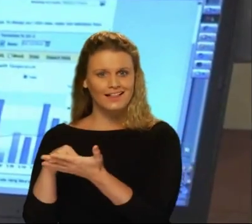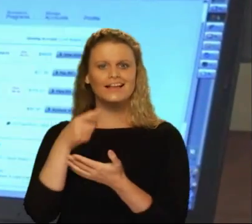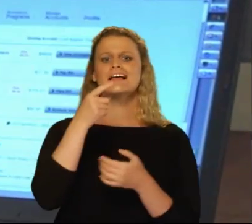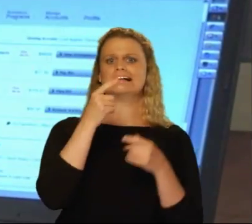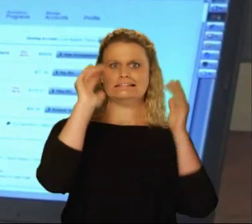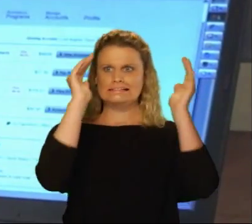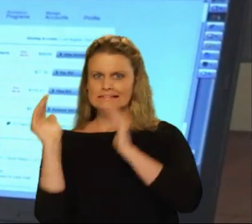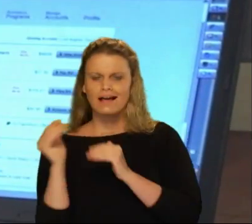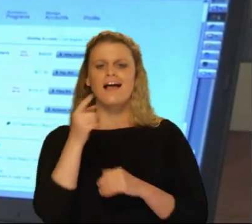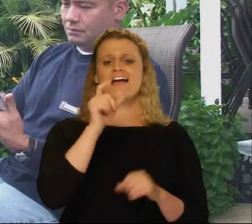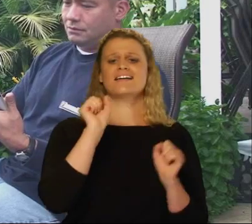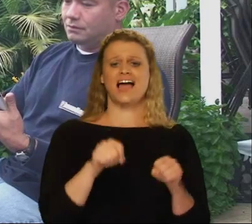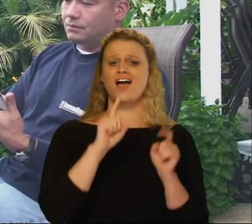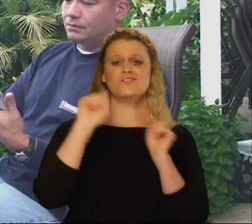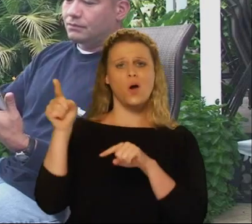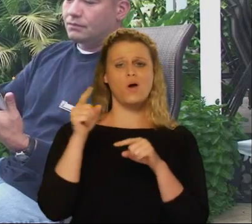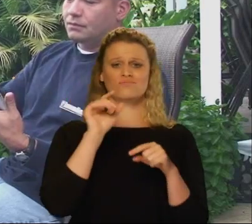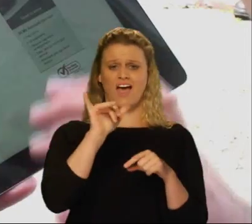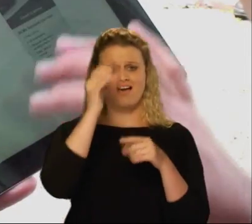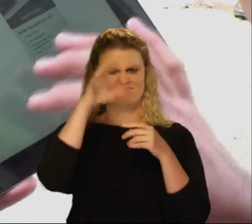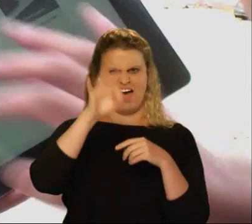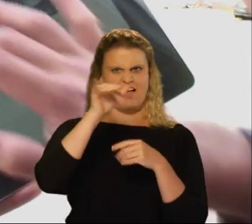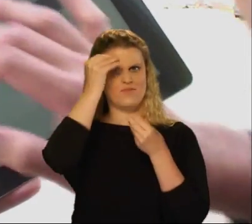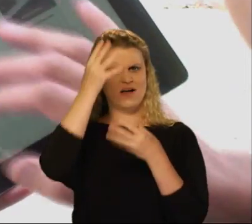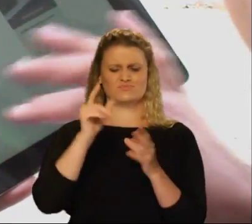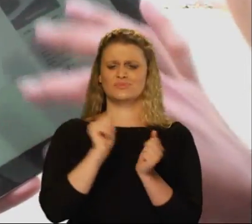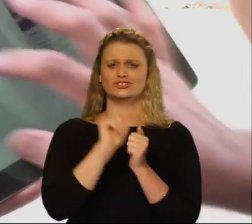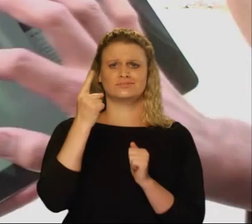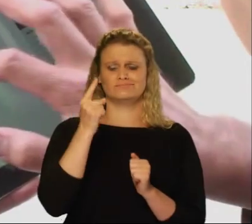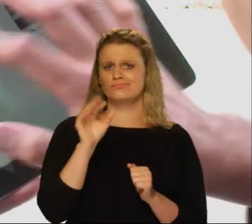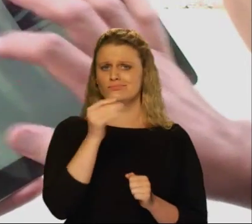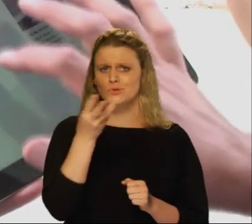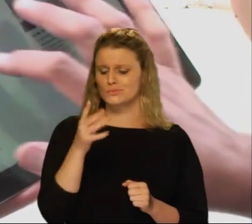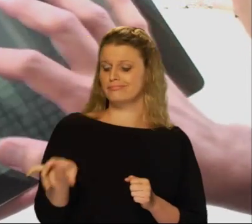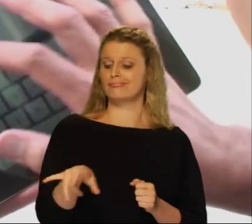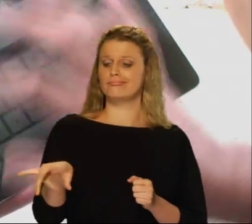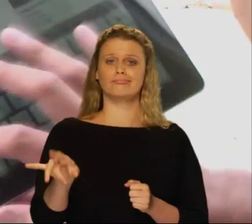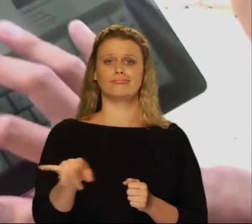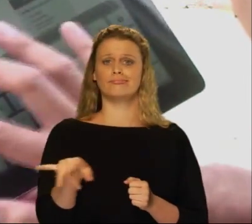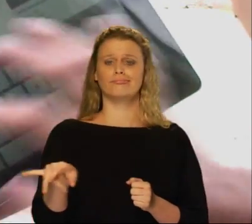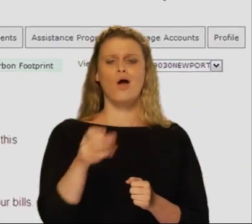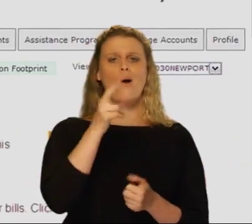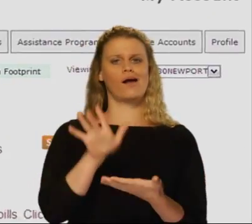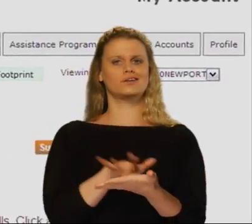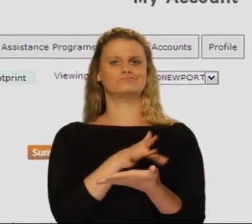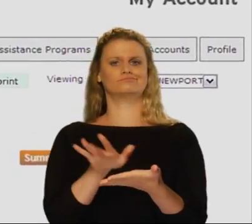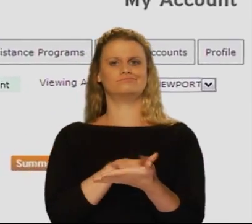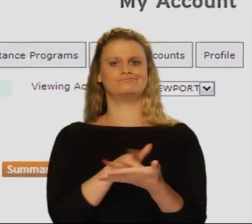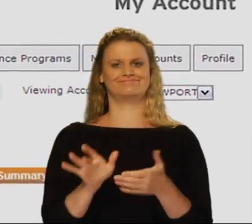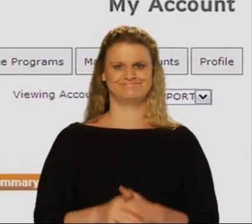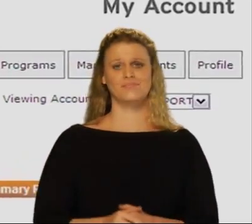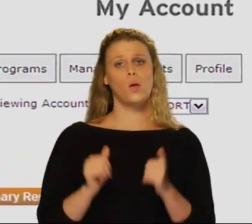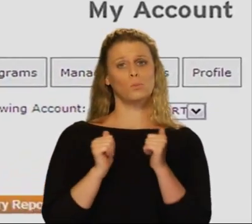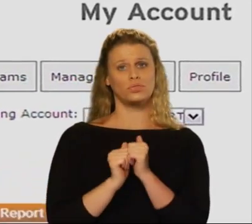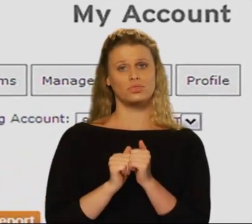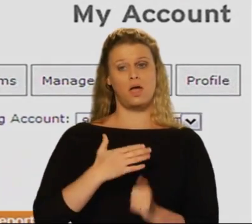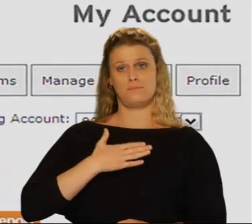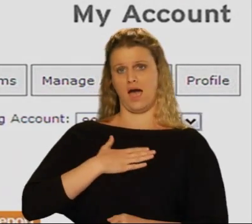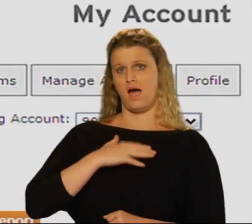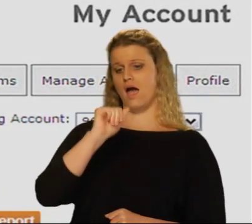have used, you'll be able to get that information with just a few clicks of the mouse or swipe of a finger. Within my account,